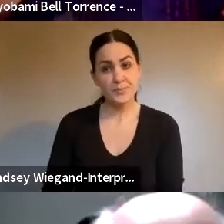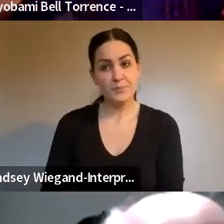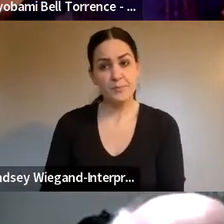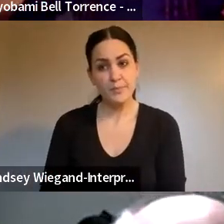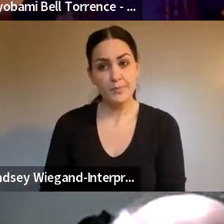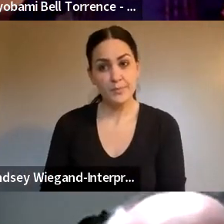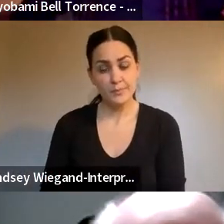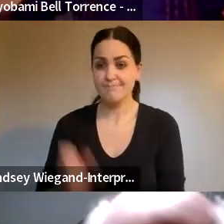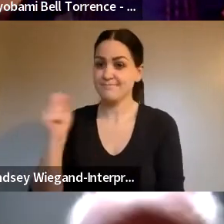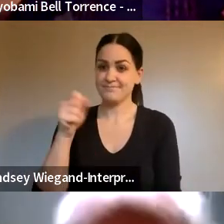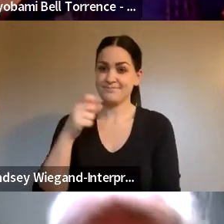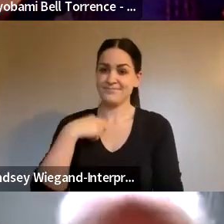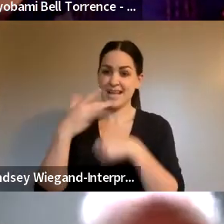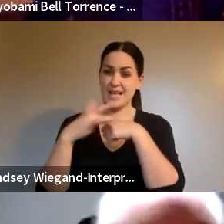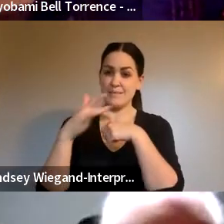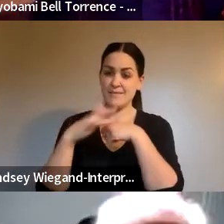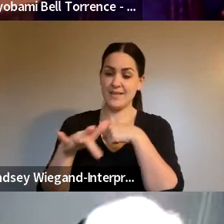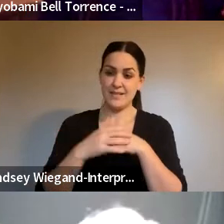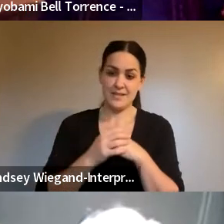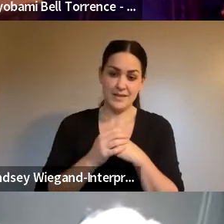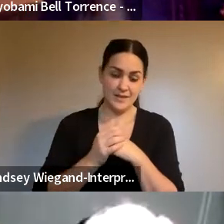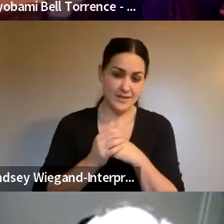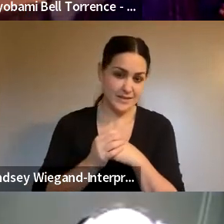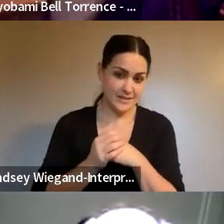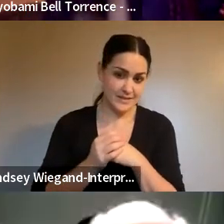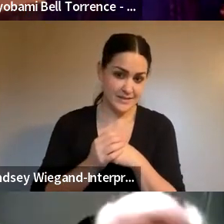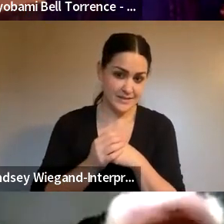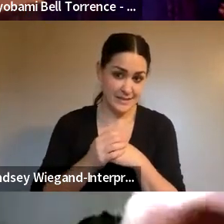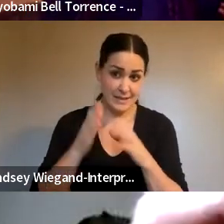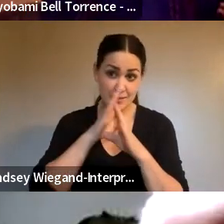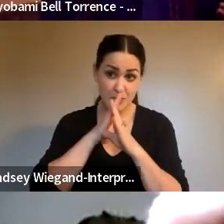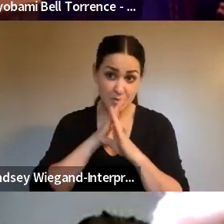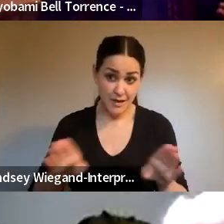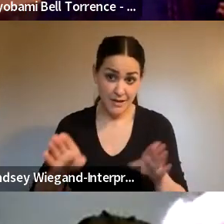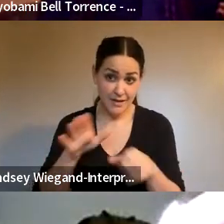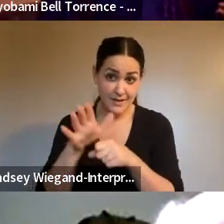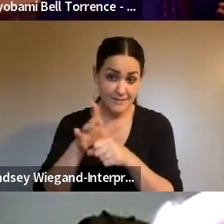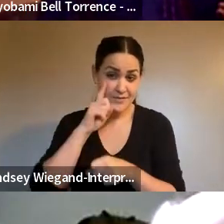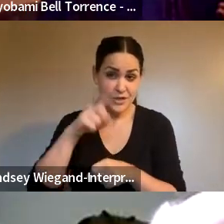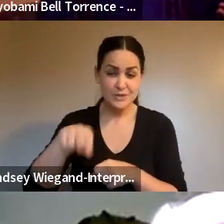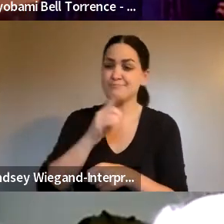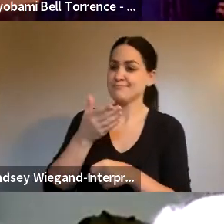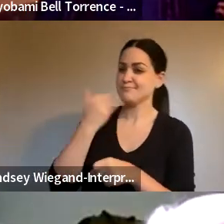Steven am available. Am I in a quieter space for you? That's a little better. Yes. Okay. Good.